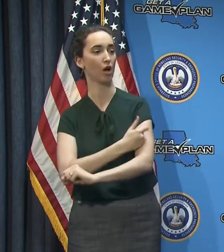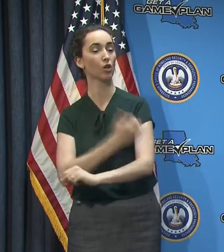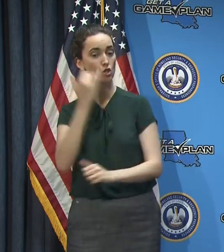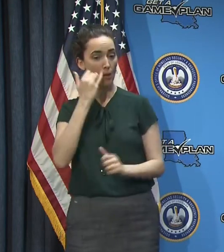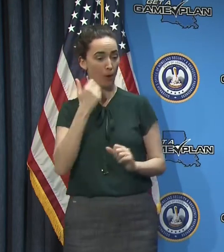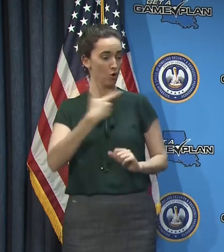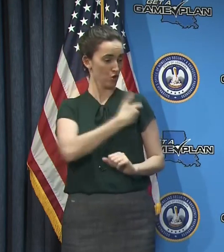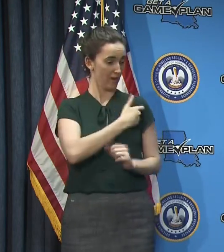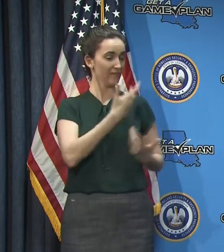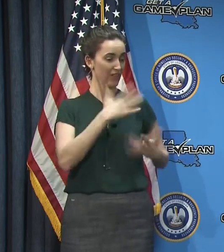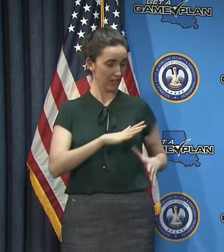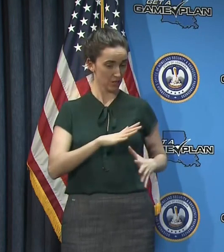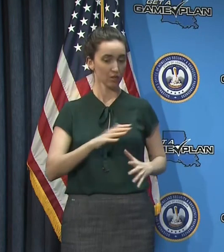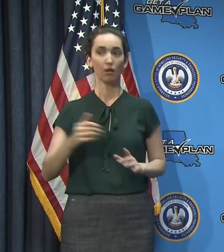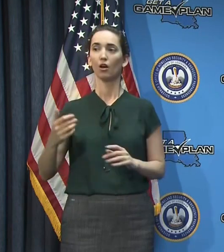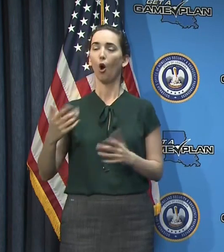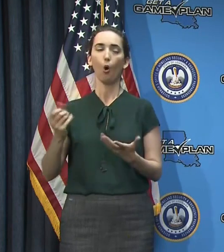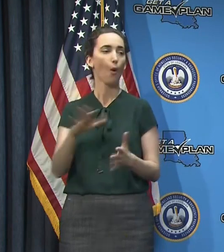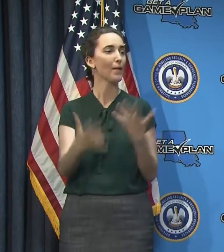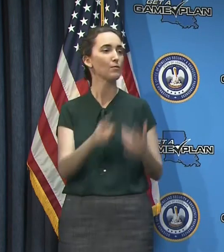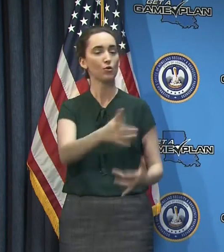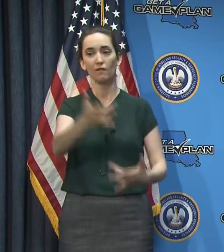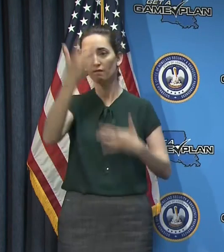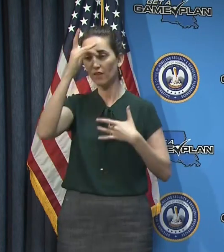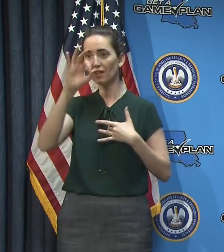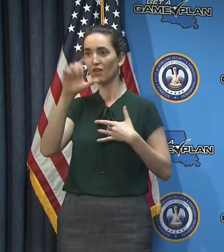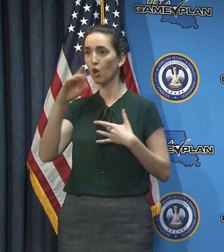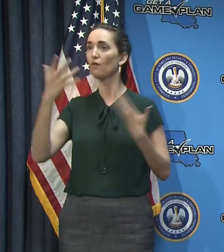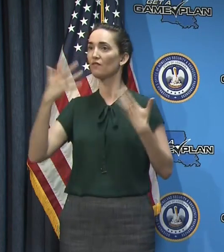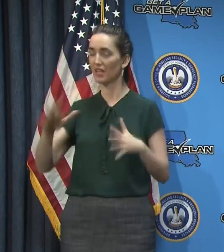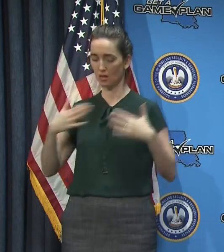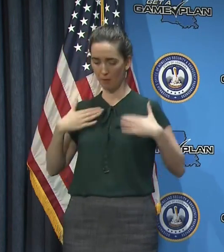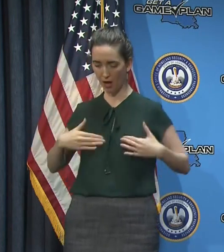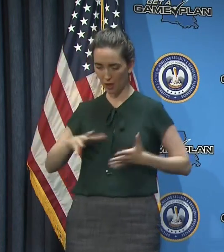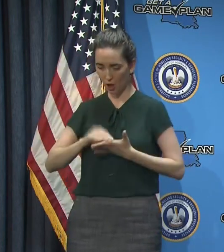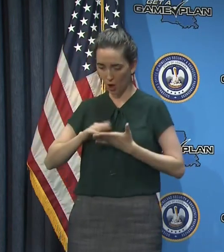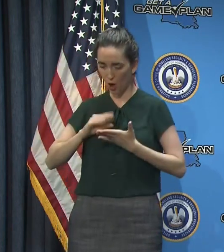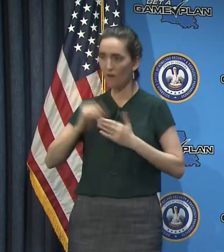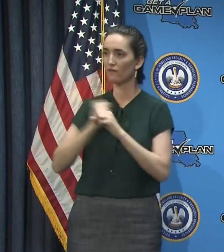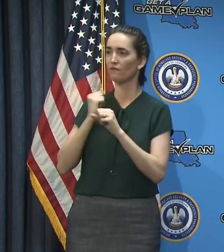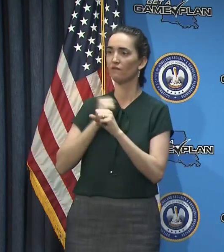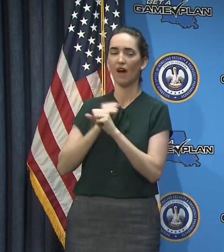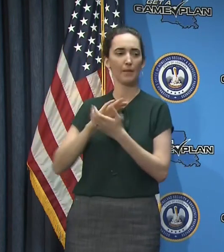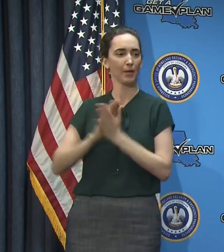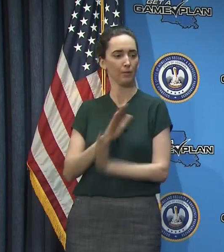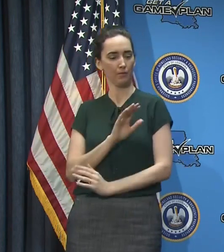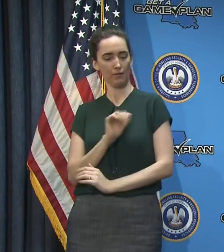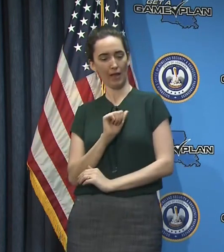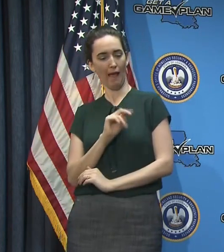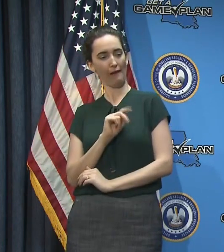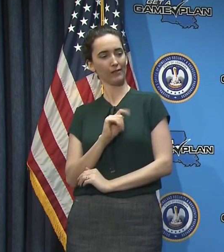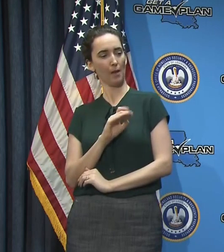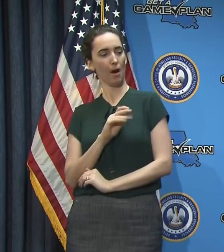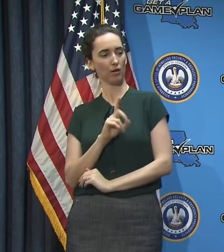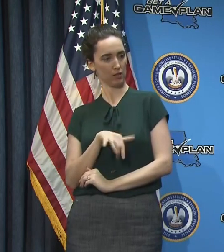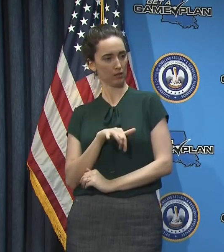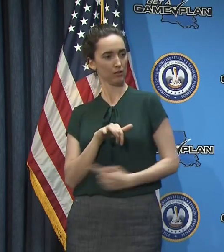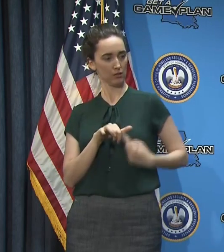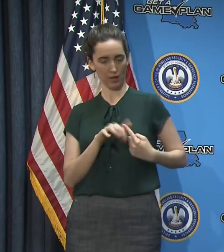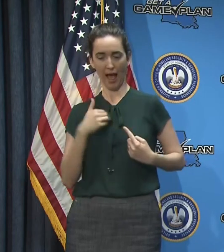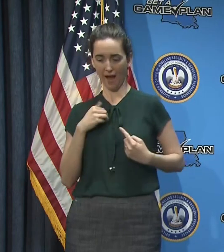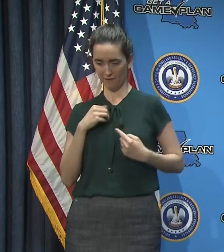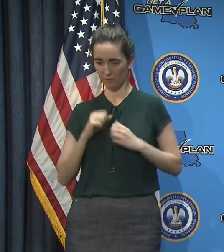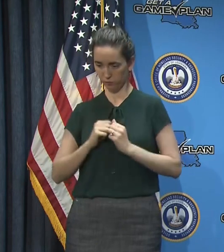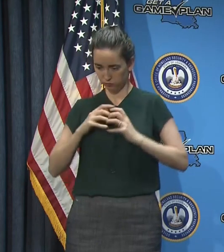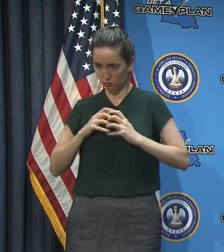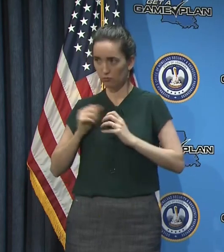it changes over time. Um, but, but knowing whether there are antibodies, uh, in an individual, uh, and the immunity that that